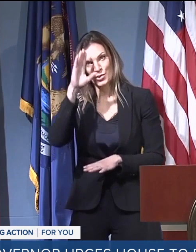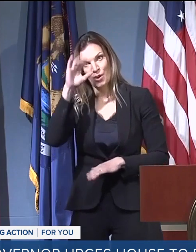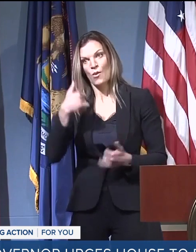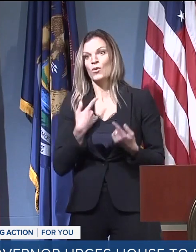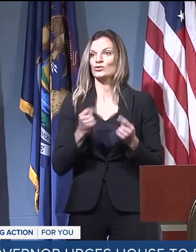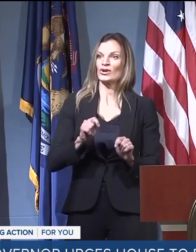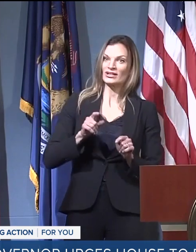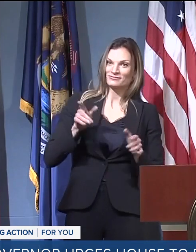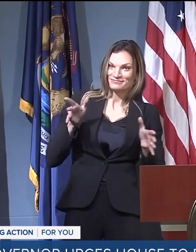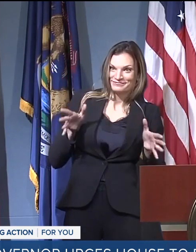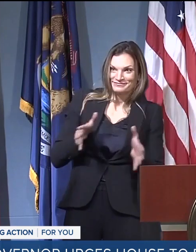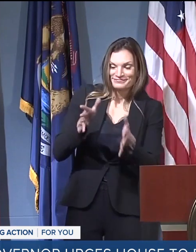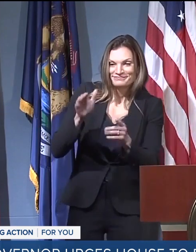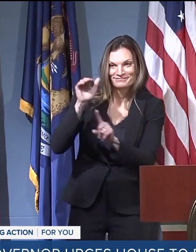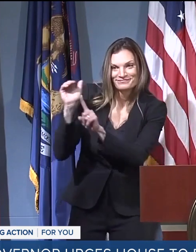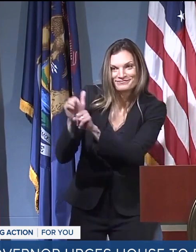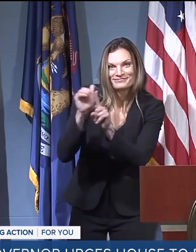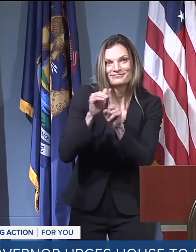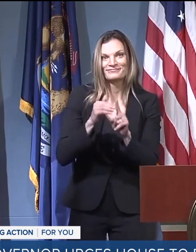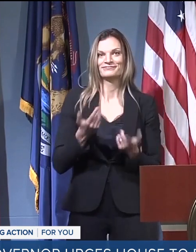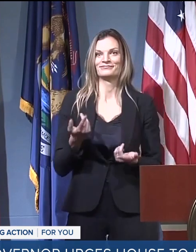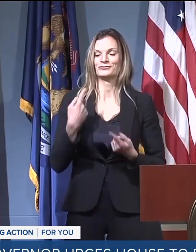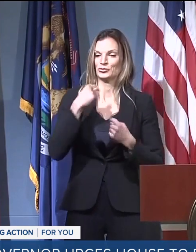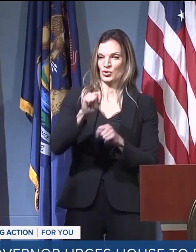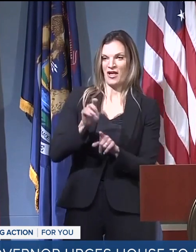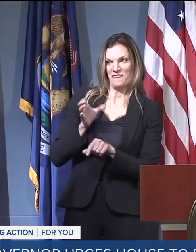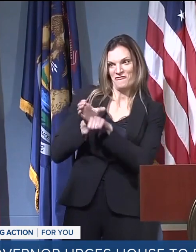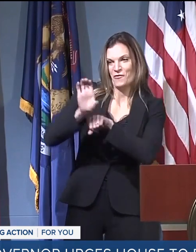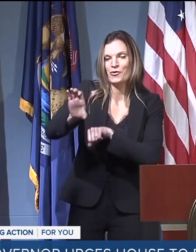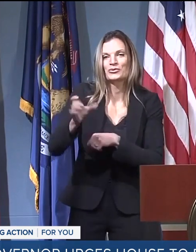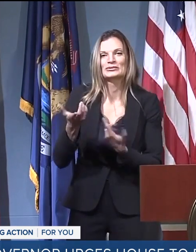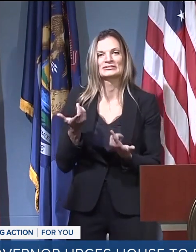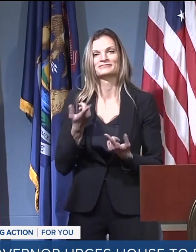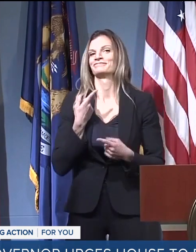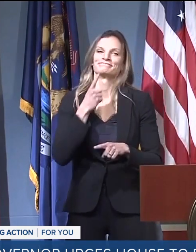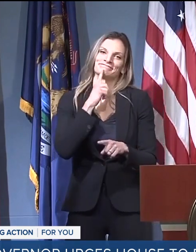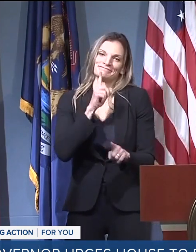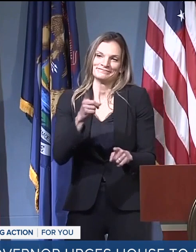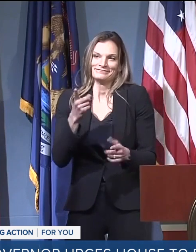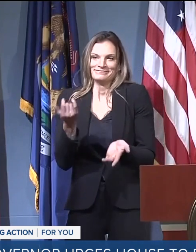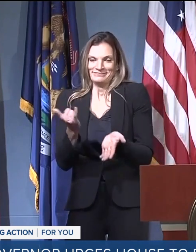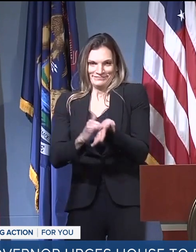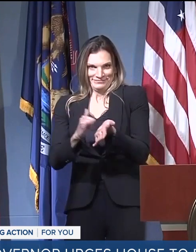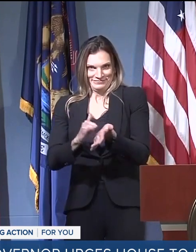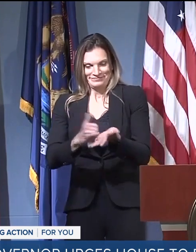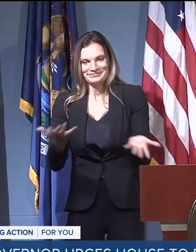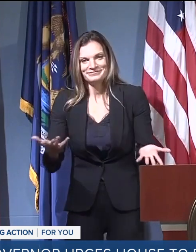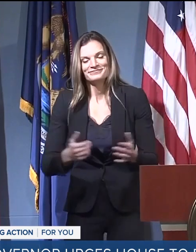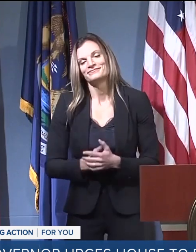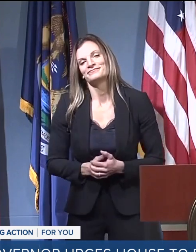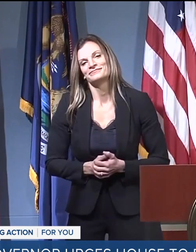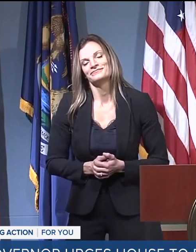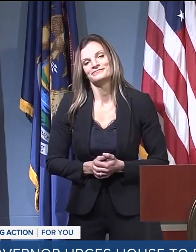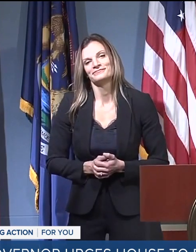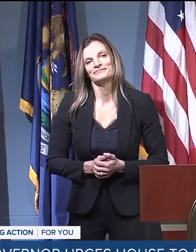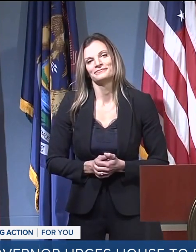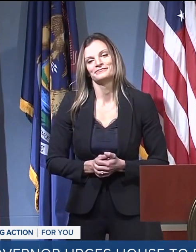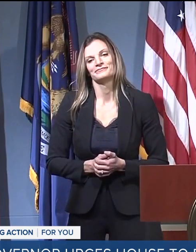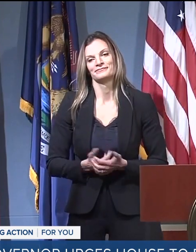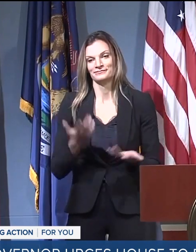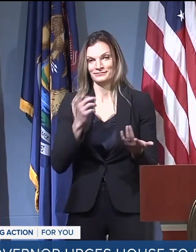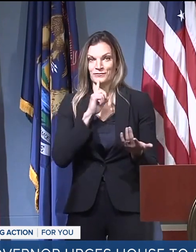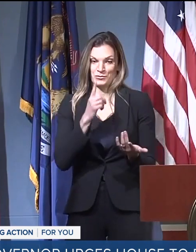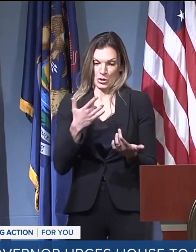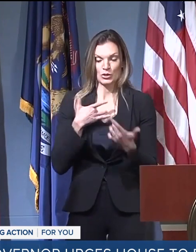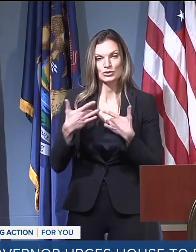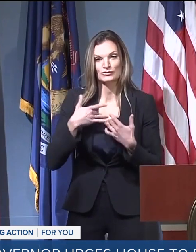enforcing this on candidates probably doesn't make a lot of sense. And I, you know, so that's a